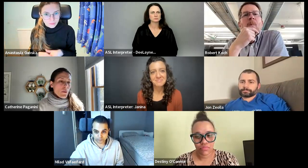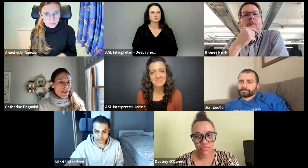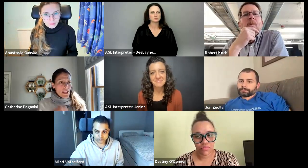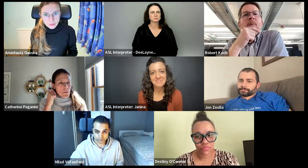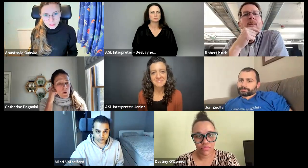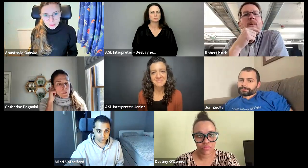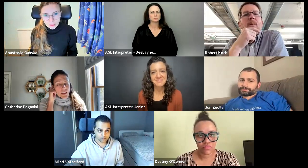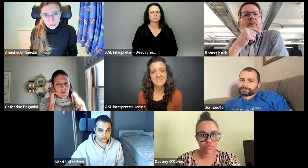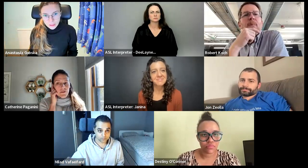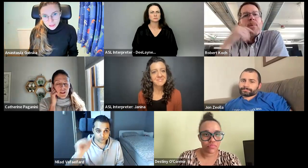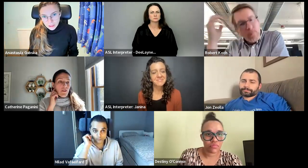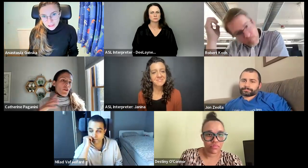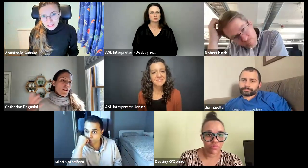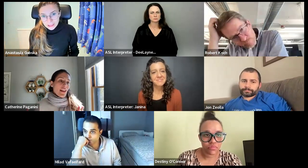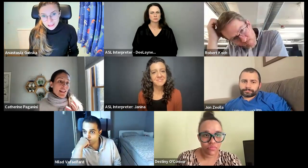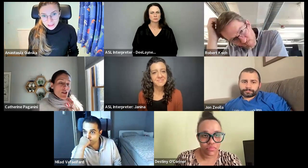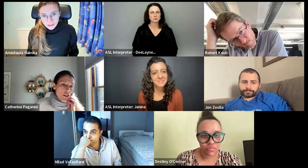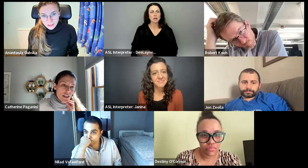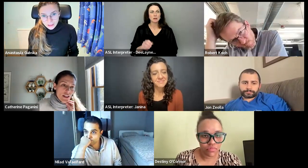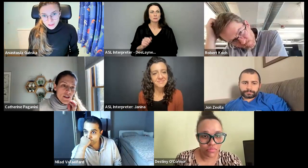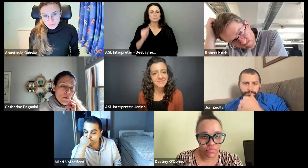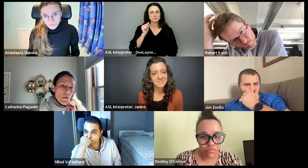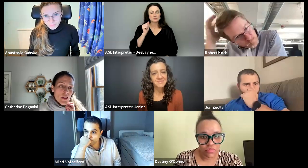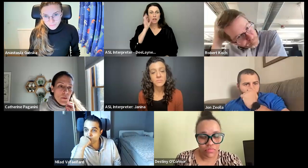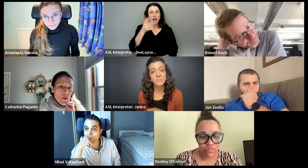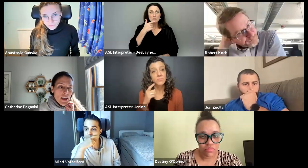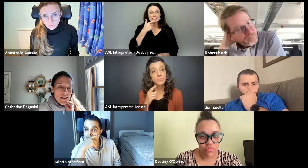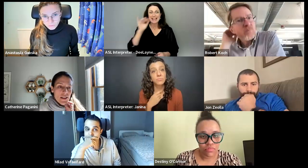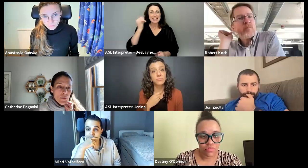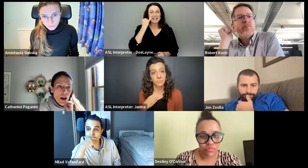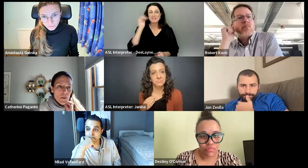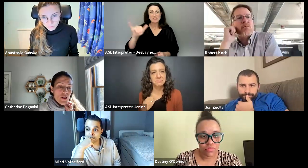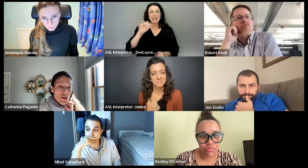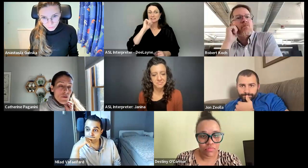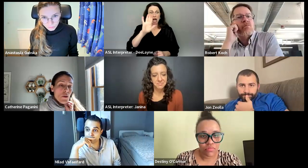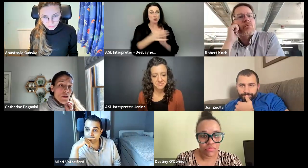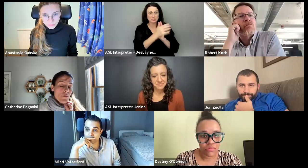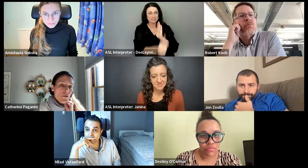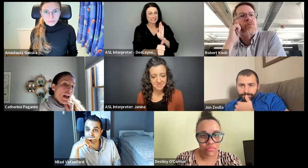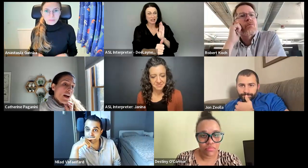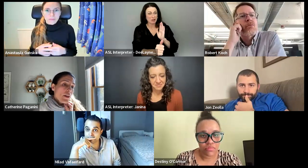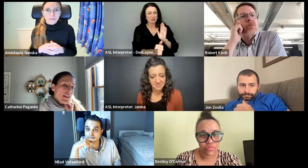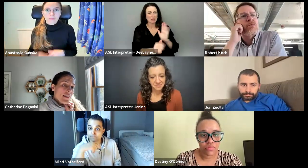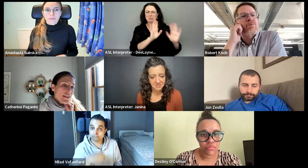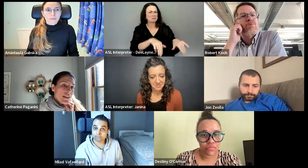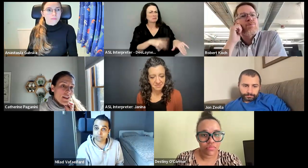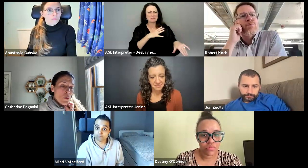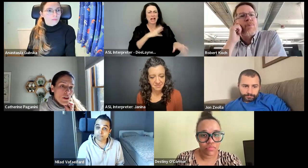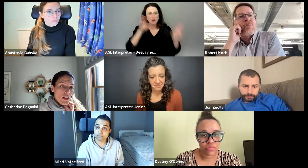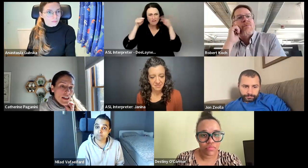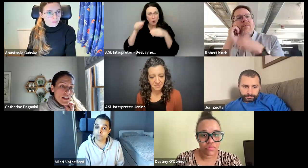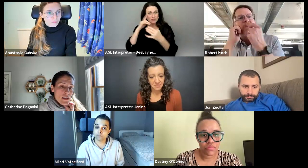Well, I would say probably if you're, if that's not your skill set, what makes most sense is probably just to focus for now, at least,